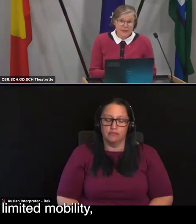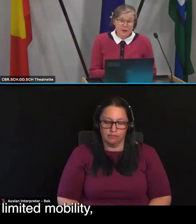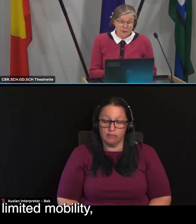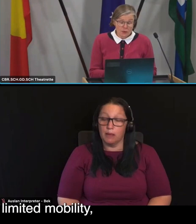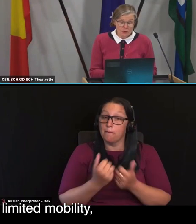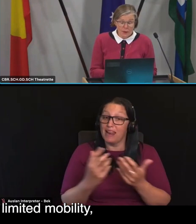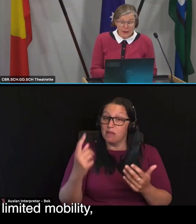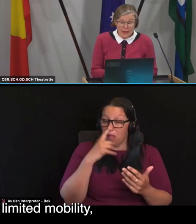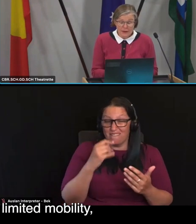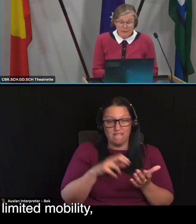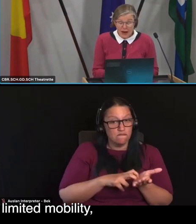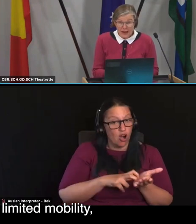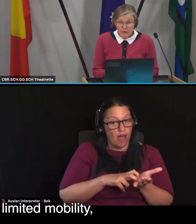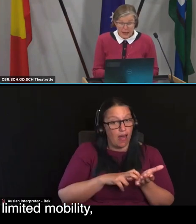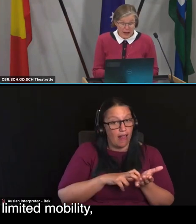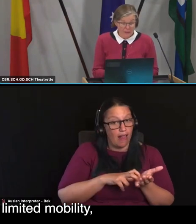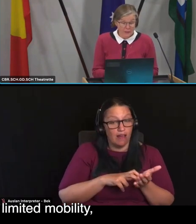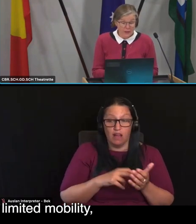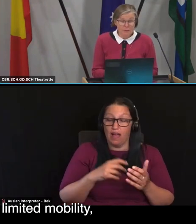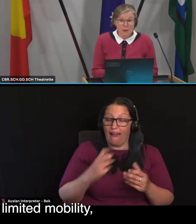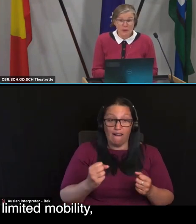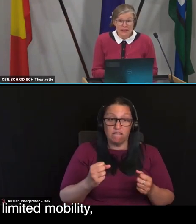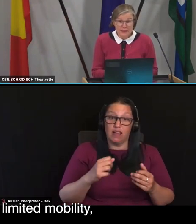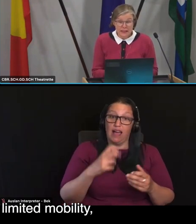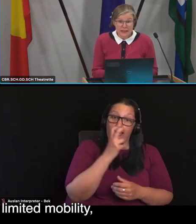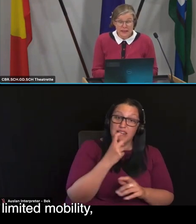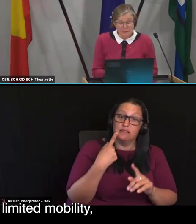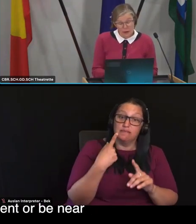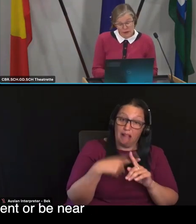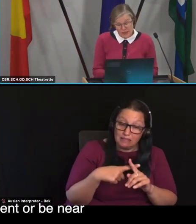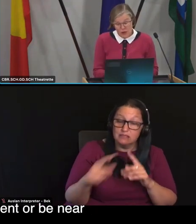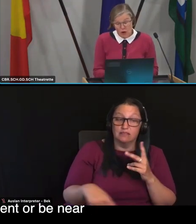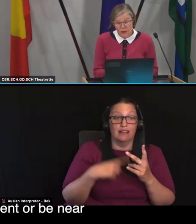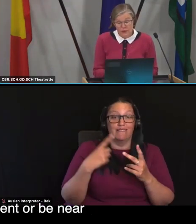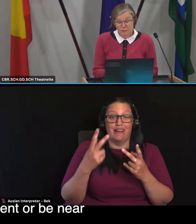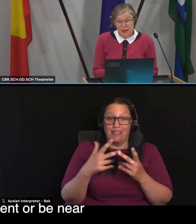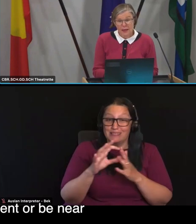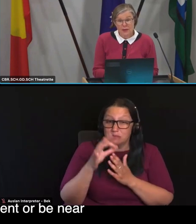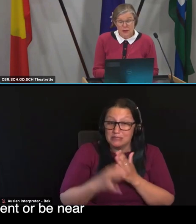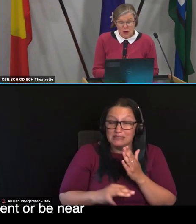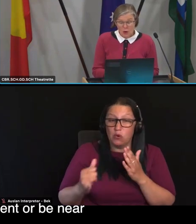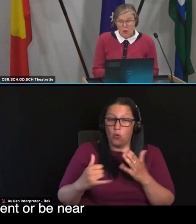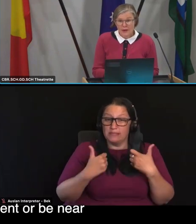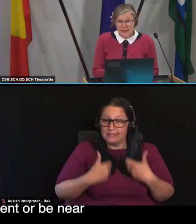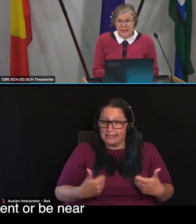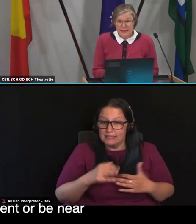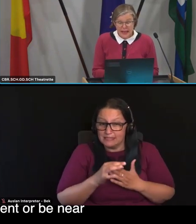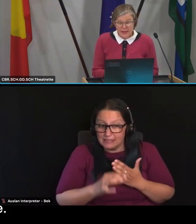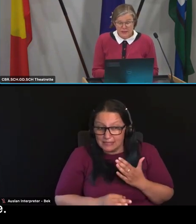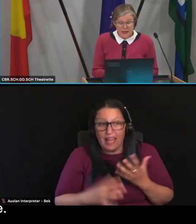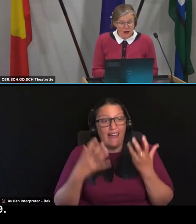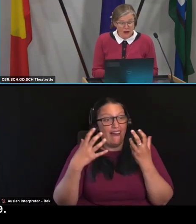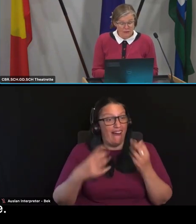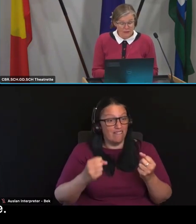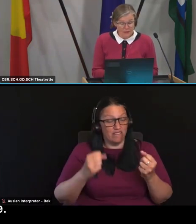These people may be frail, have limited mobility, experiencing cognitive impairment or be near